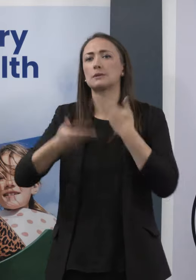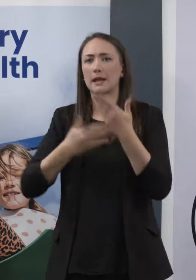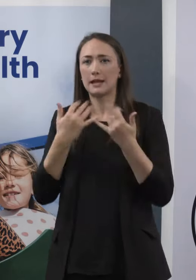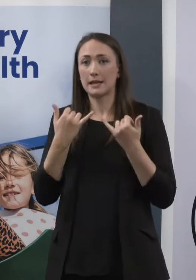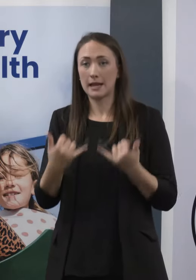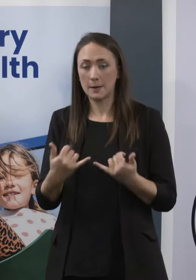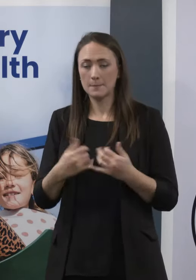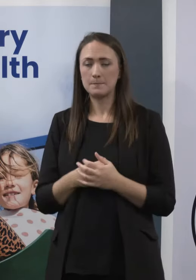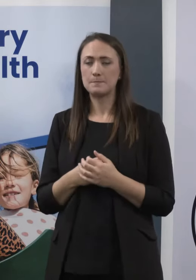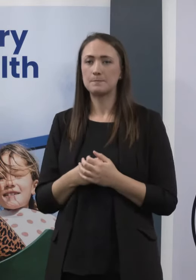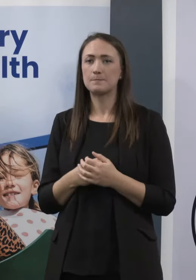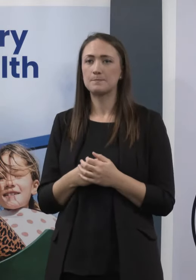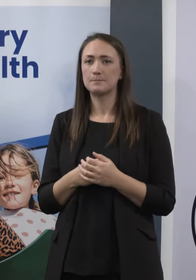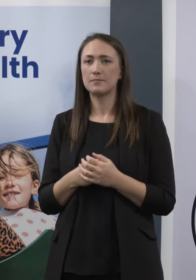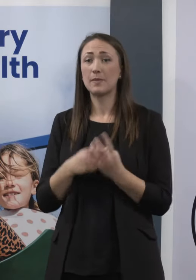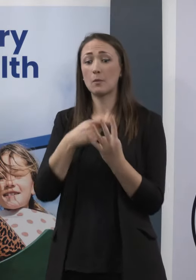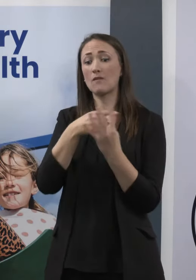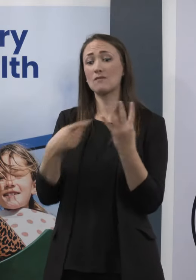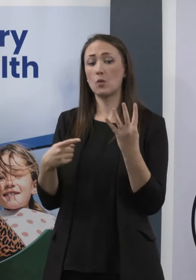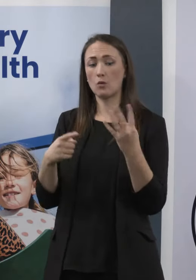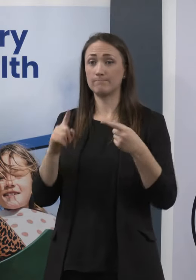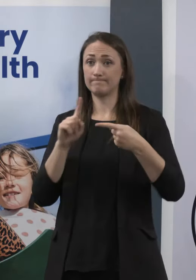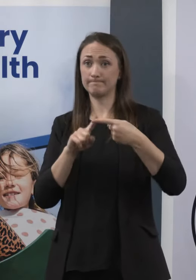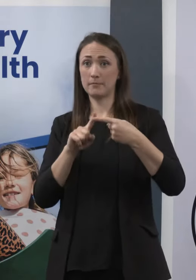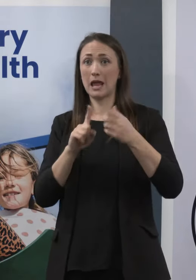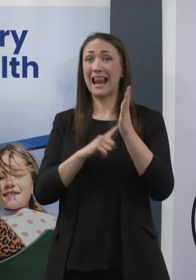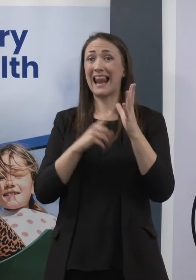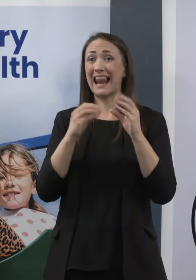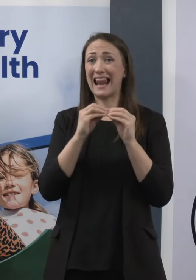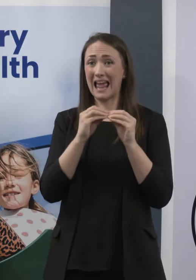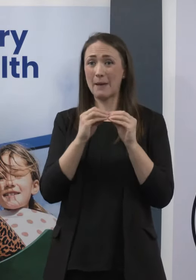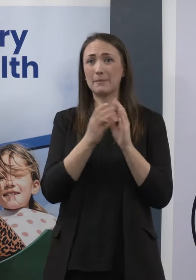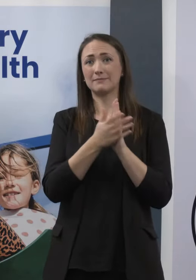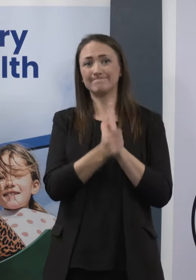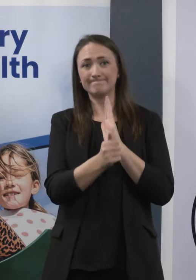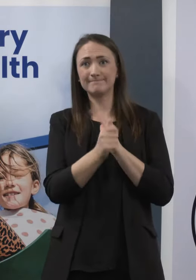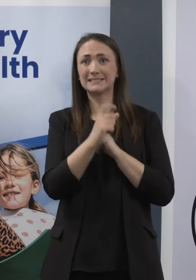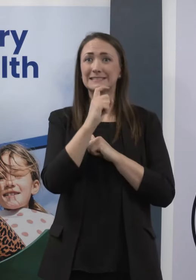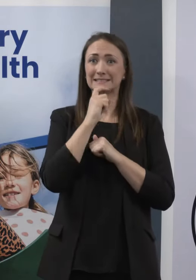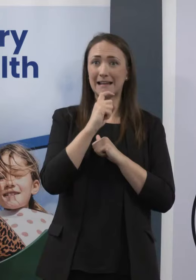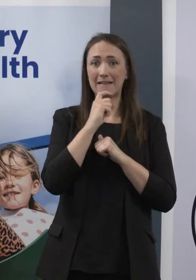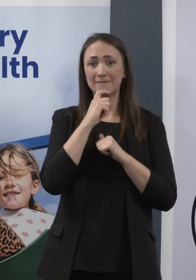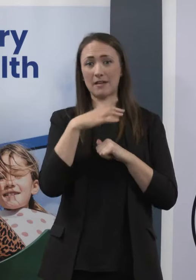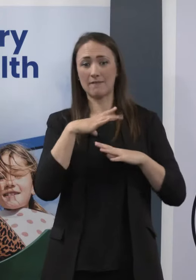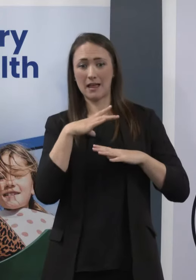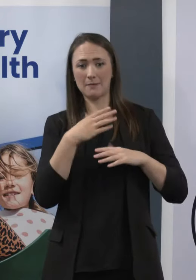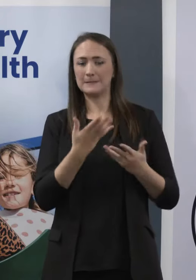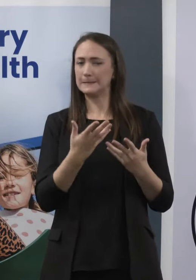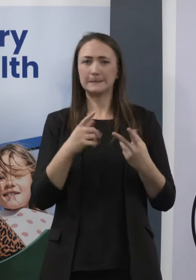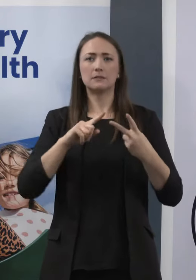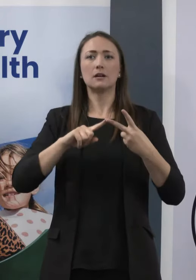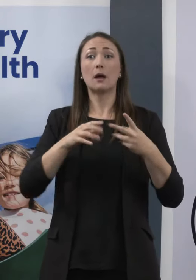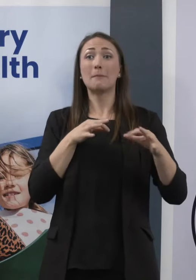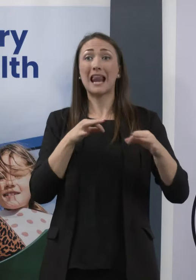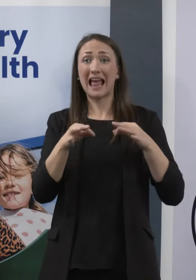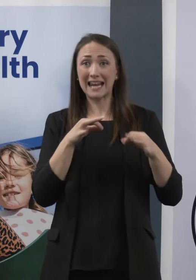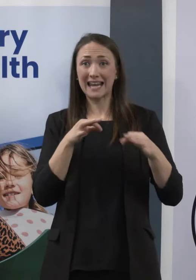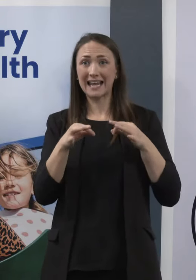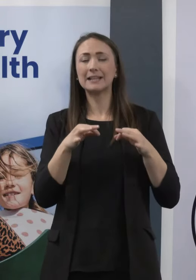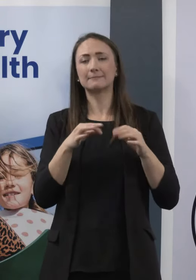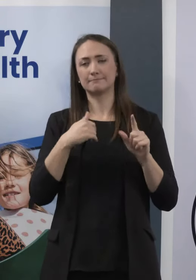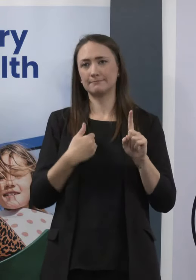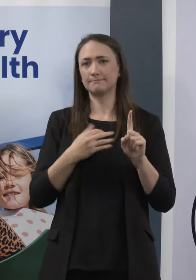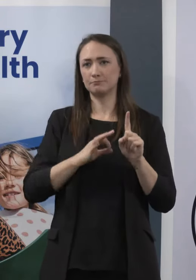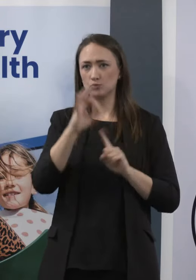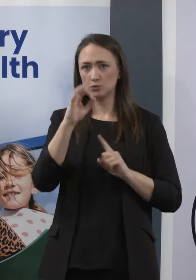There was an issue around lab capacity, the planning could have been better, our reporting of lab